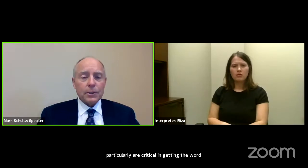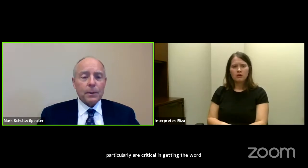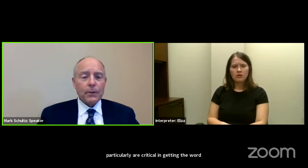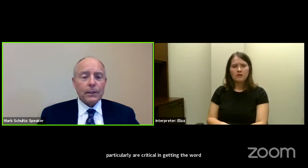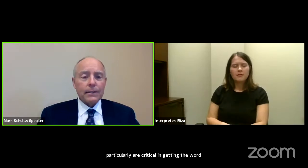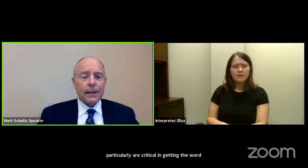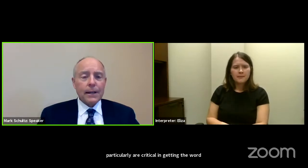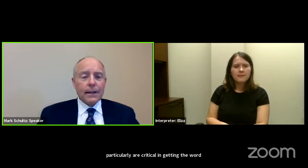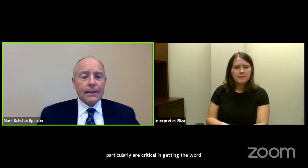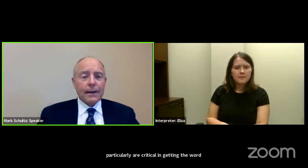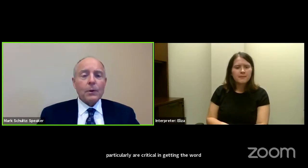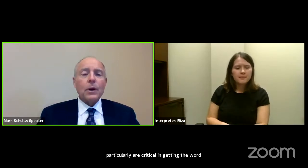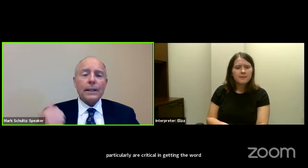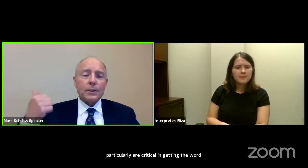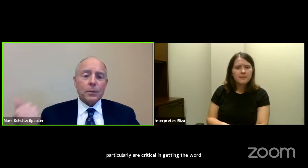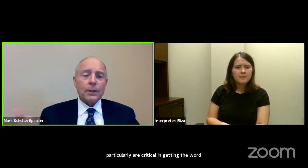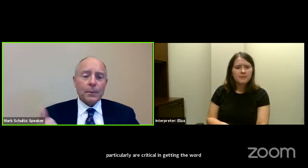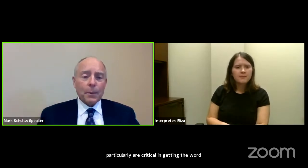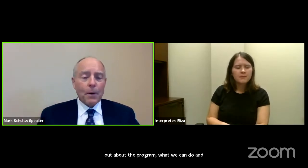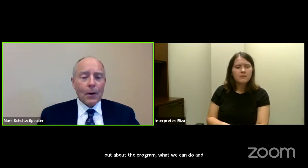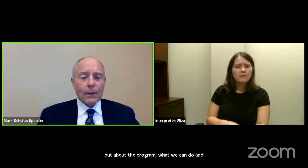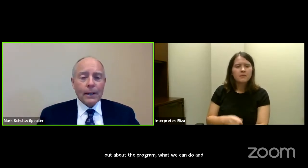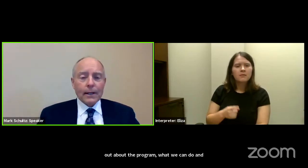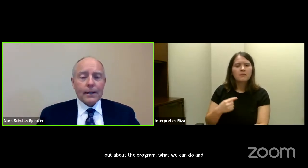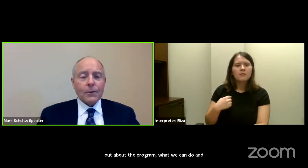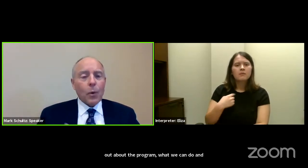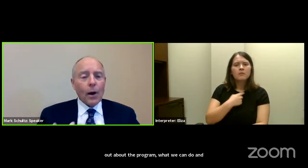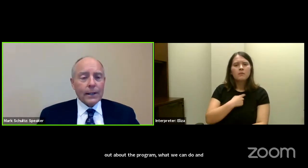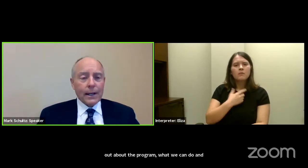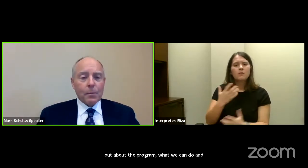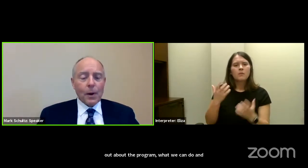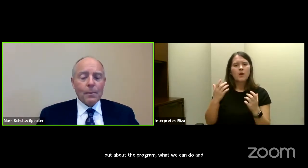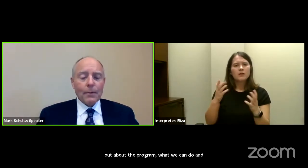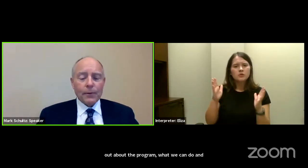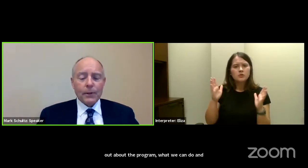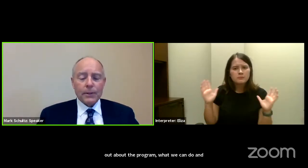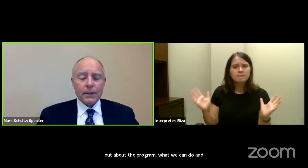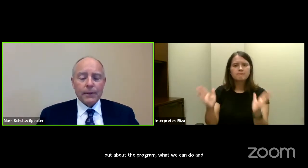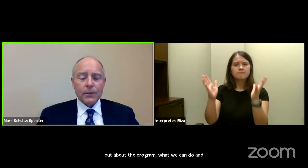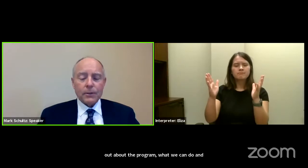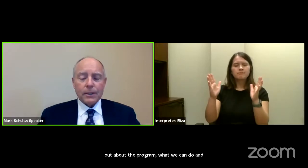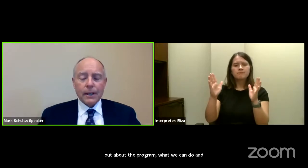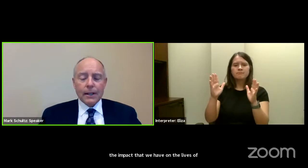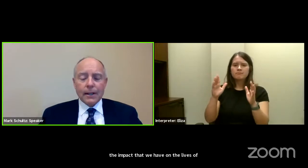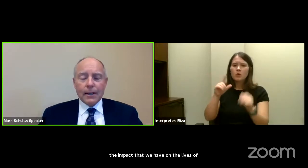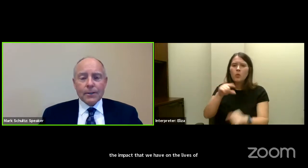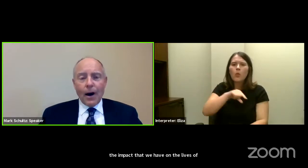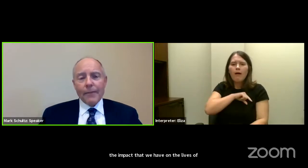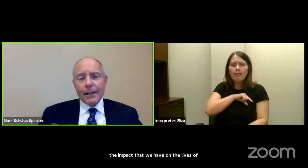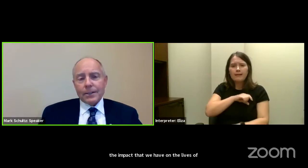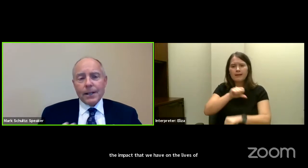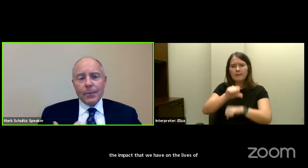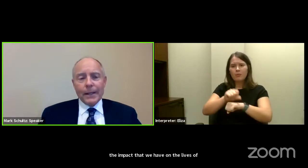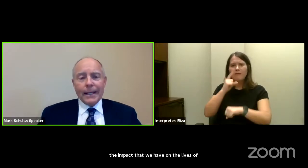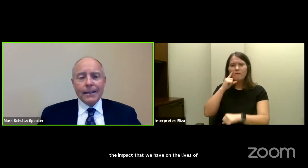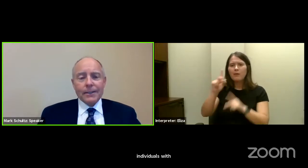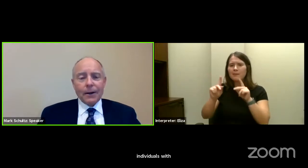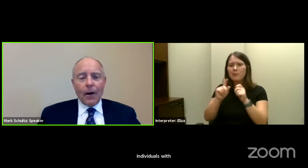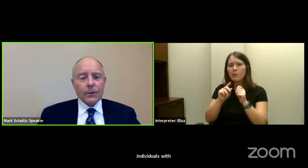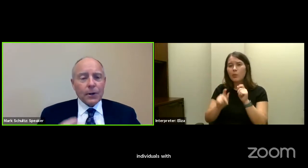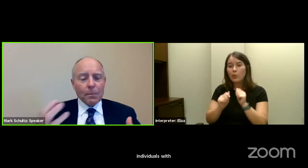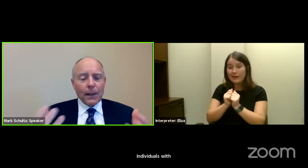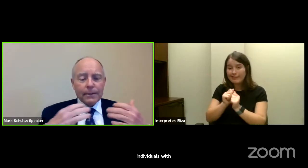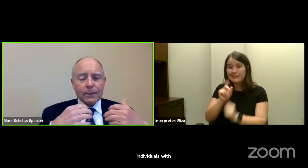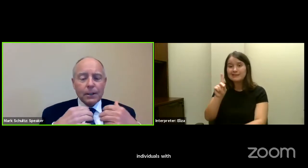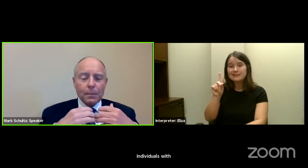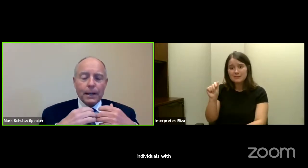individuals with disabilities, and that we're looking to really promote quality employment for those individuals. So obviously, we needed